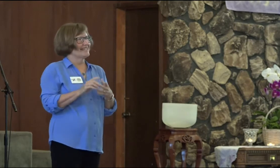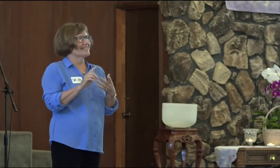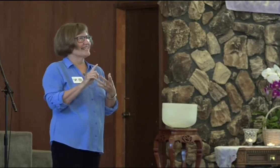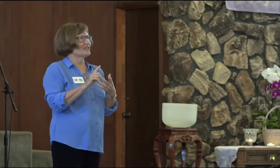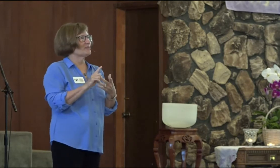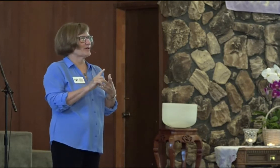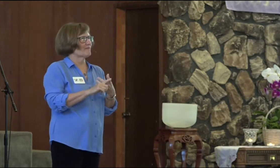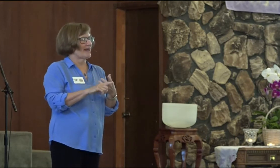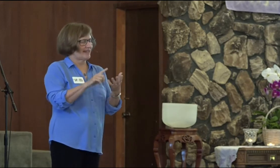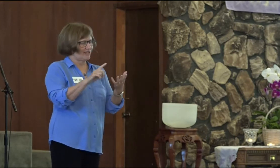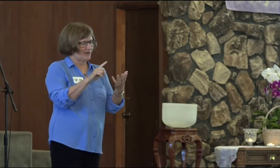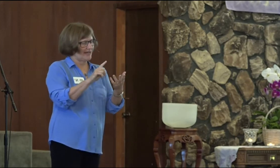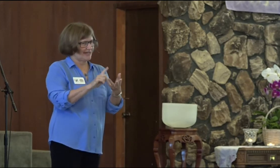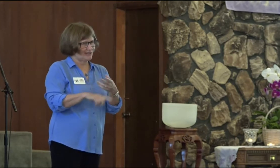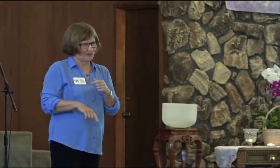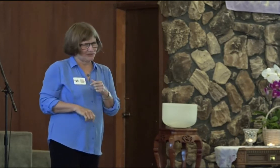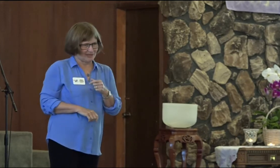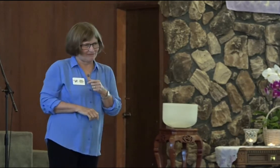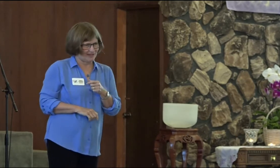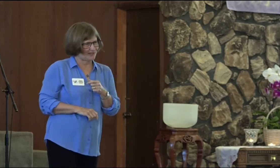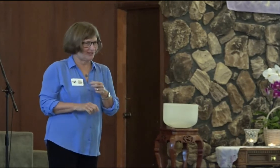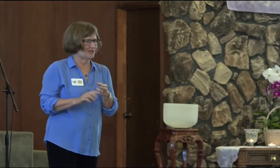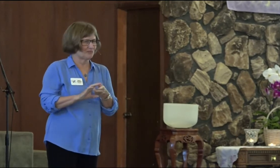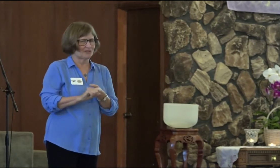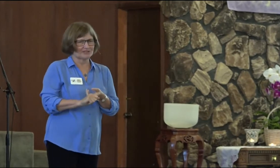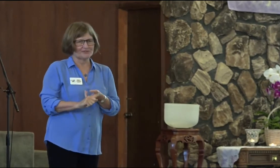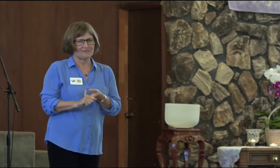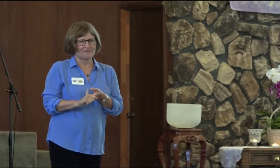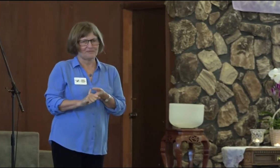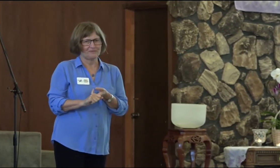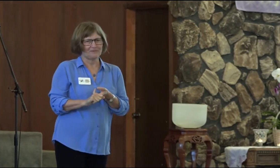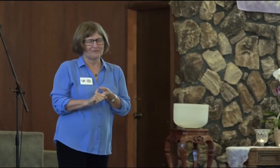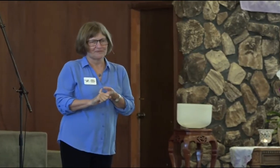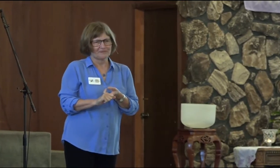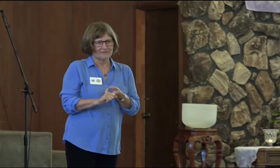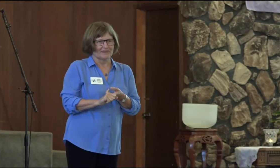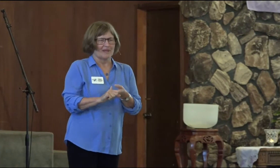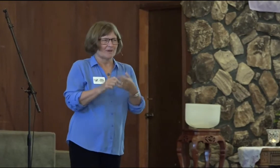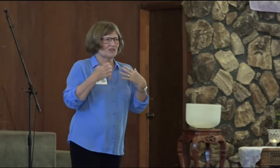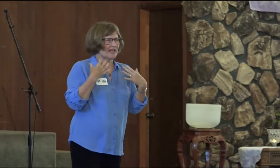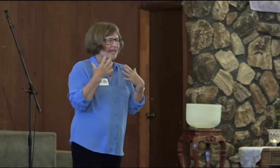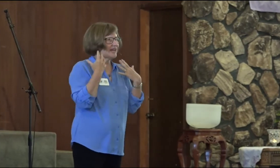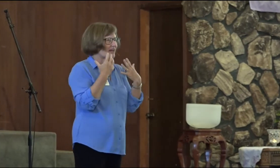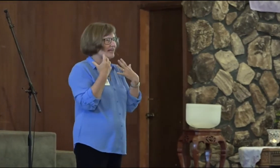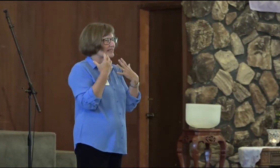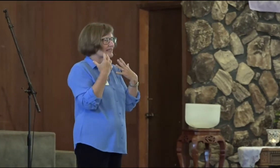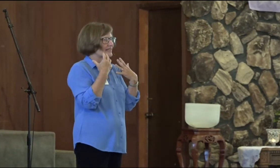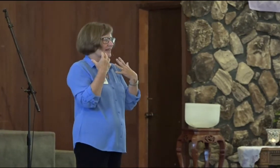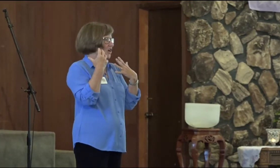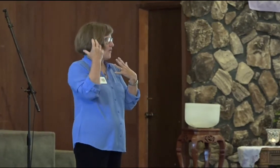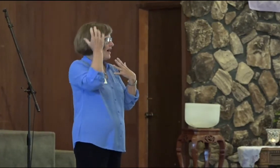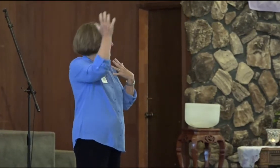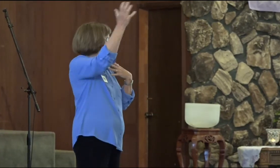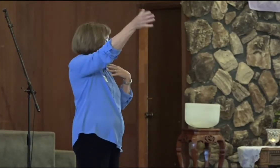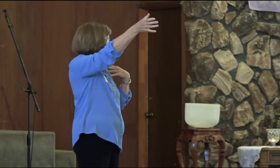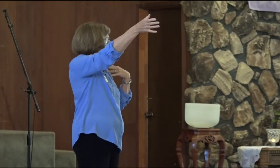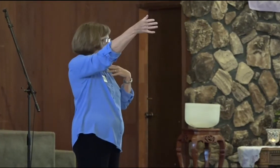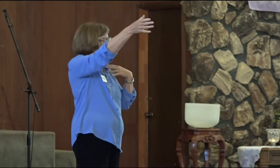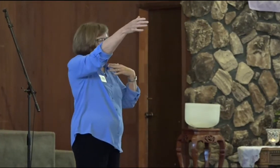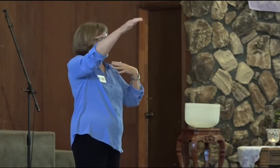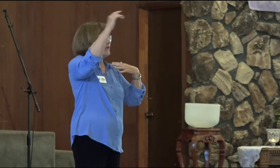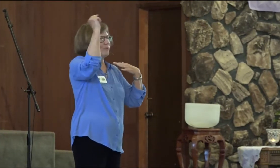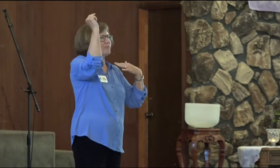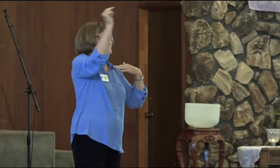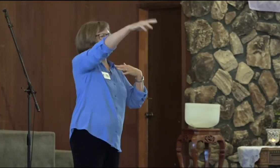It's in the book of Matthew and Luke. I found it in two books. But you cannot go out there